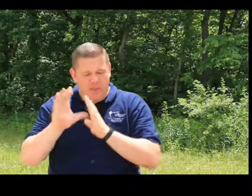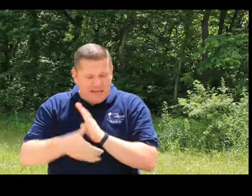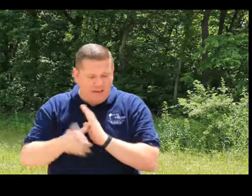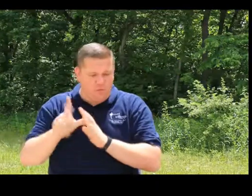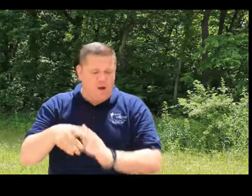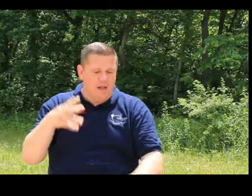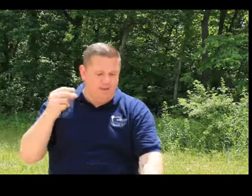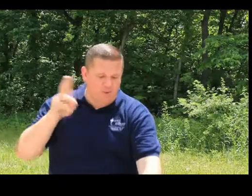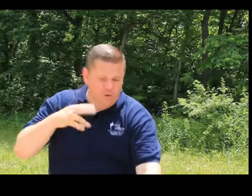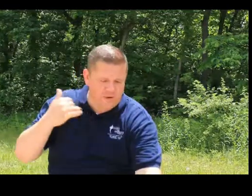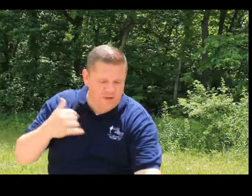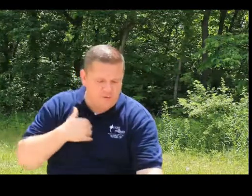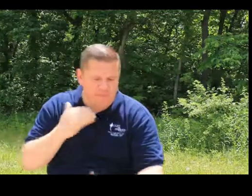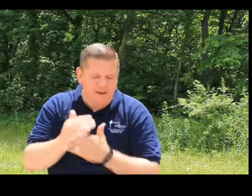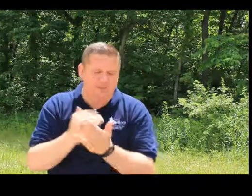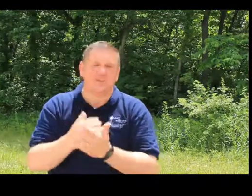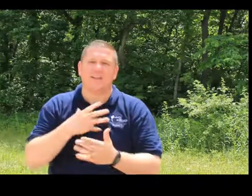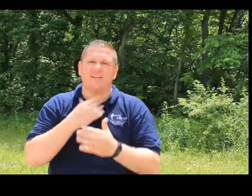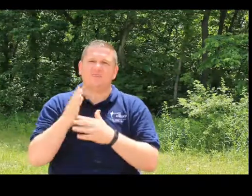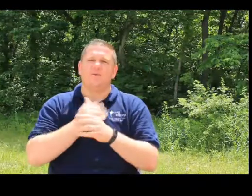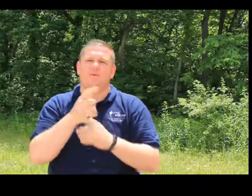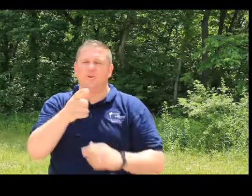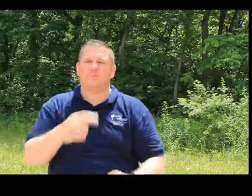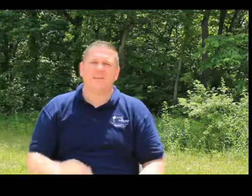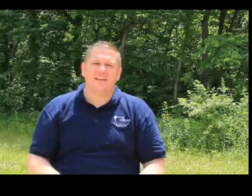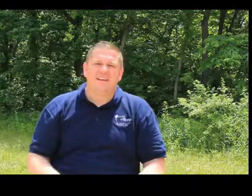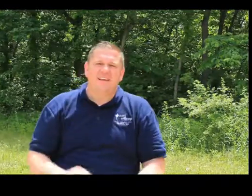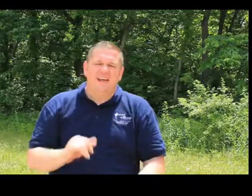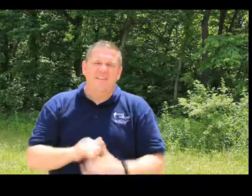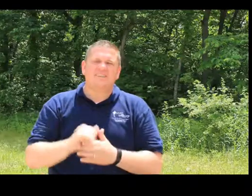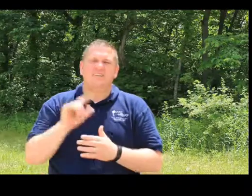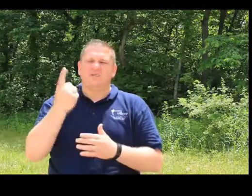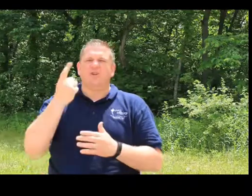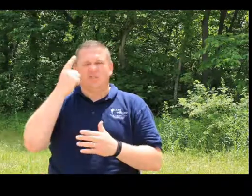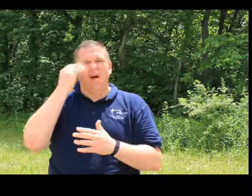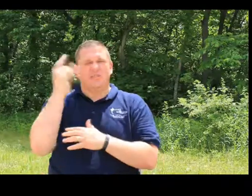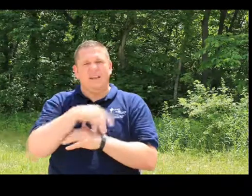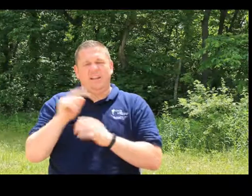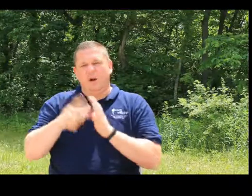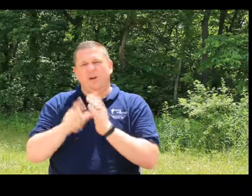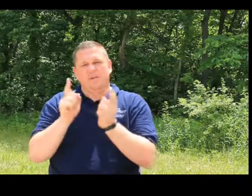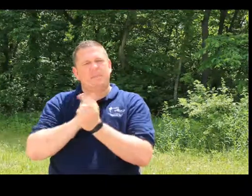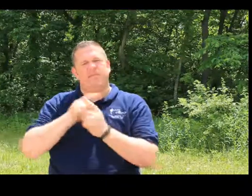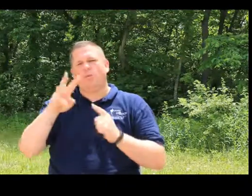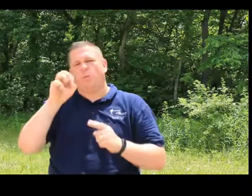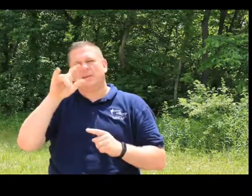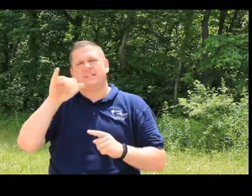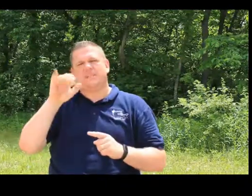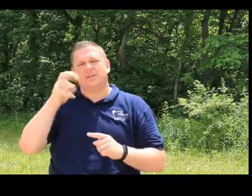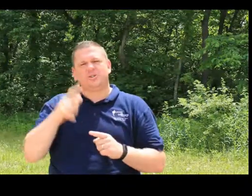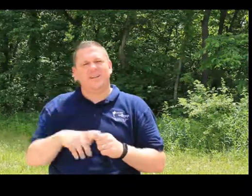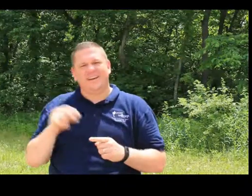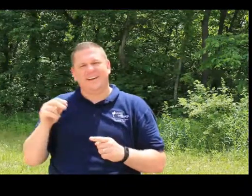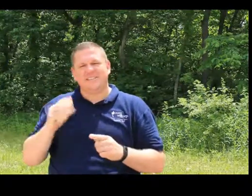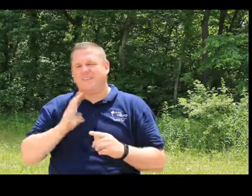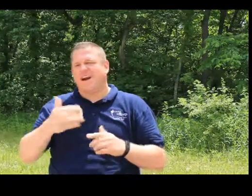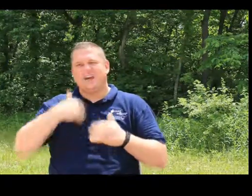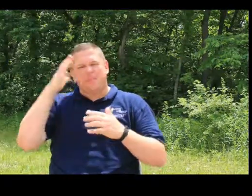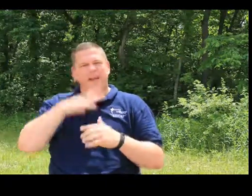class after a while, and of course, right now, we have a message that I'd like to share with you, and that's the first thought of today. In a little while, you're going to meet my friend Wesley Mitchell, and he's a fine young man,